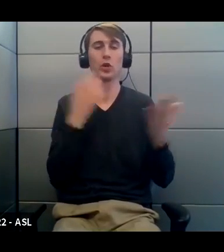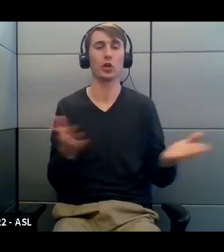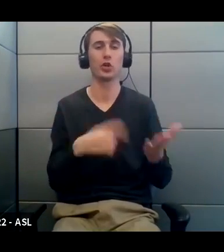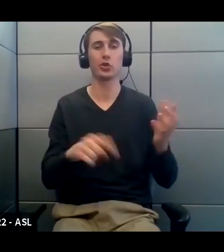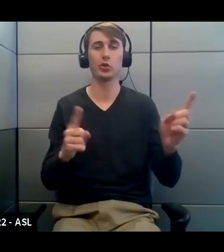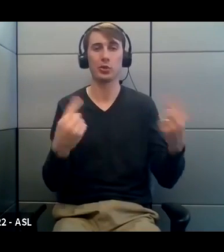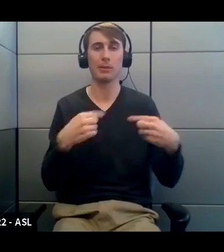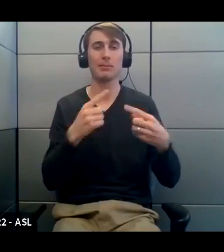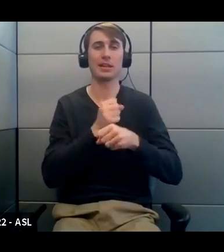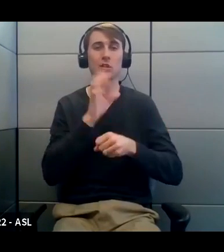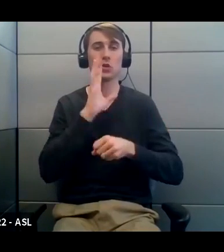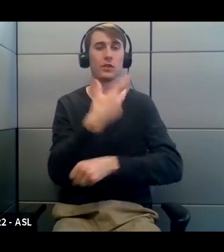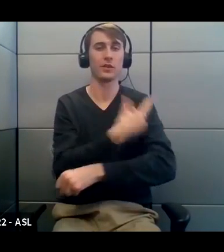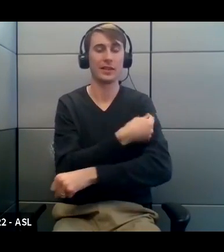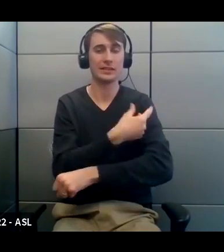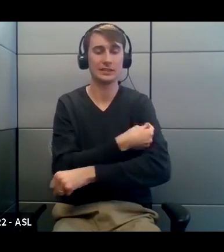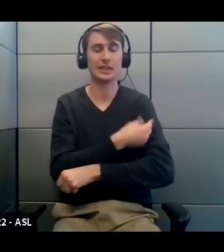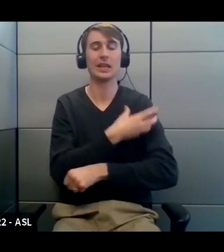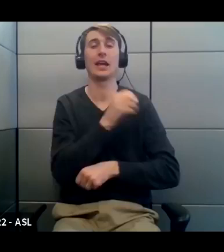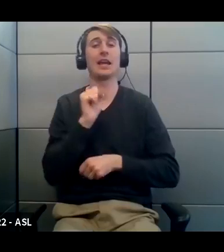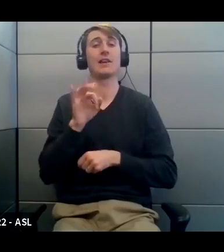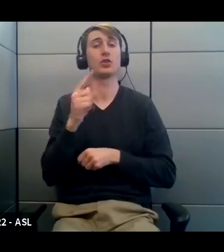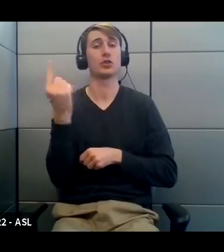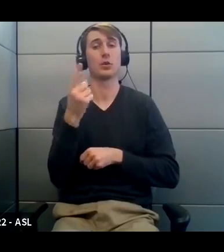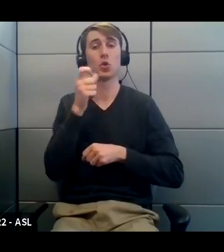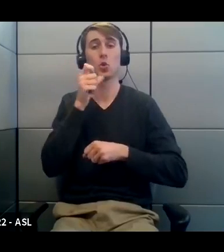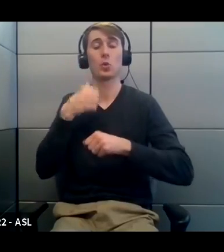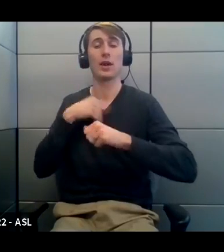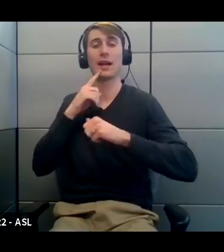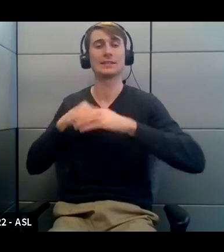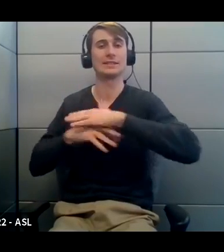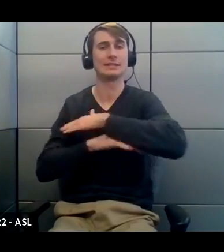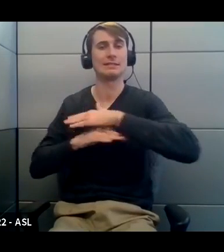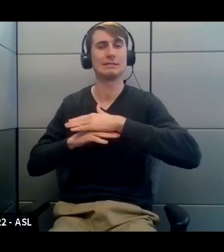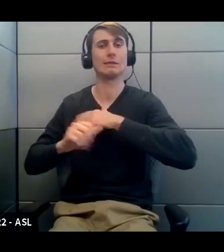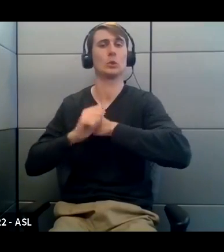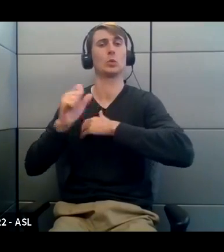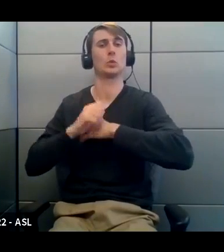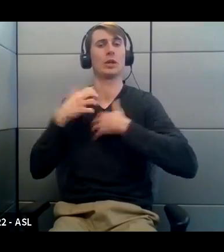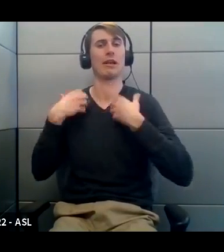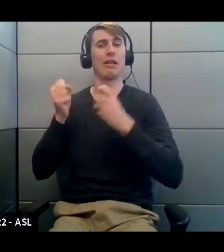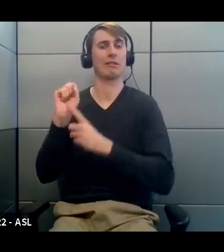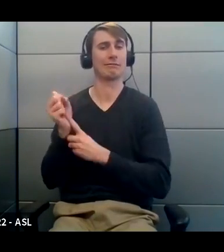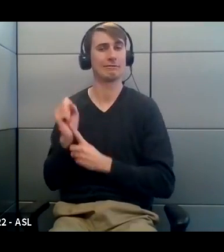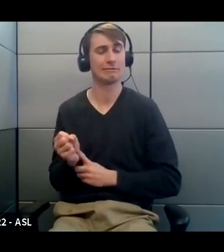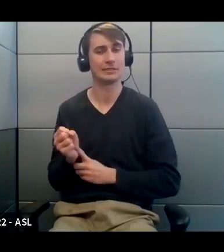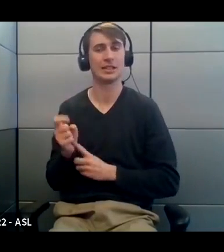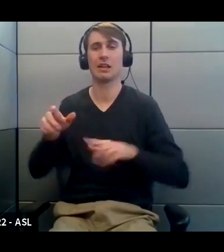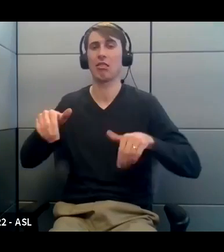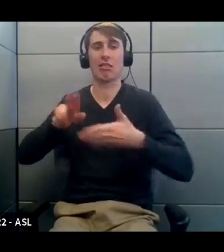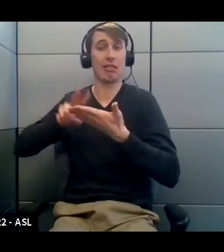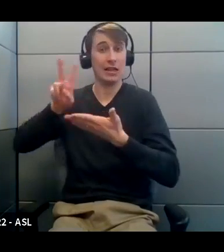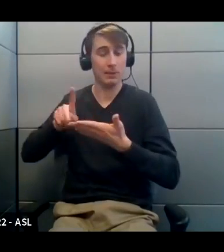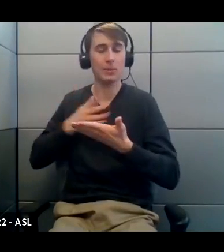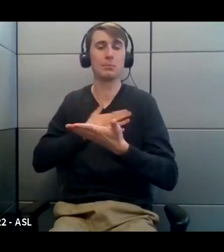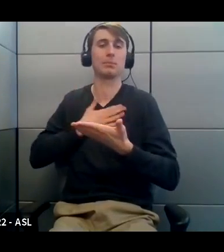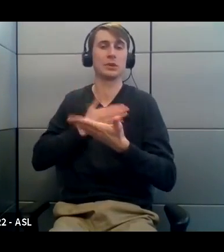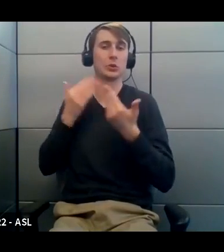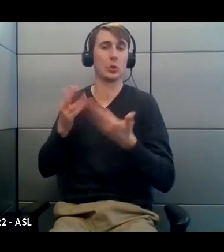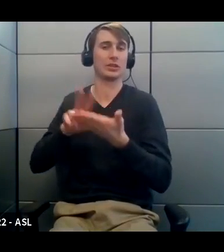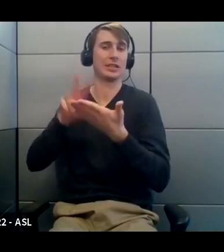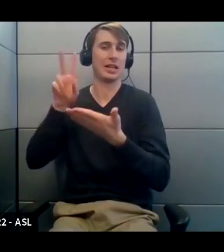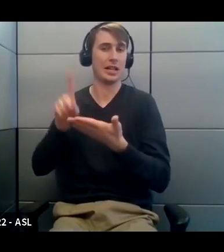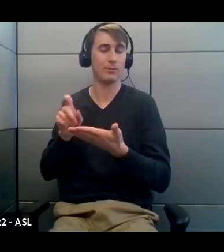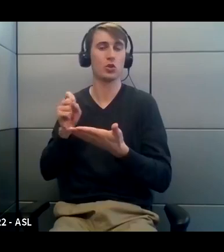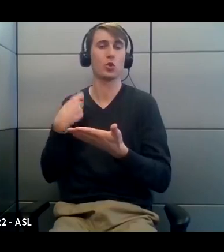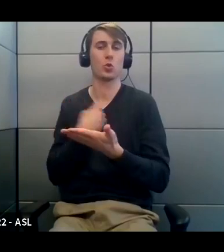someone with the underlying health condition and you haven't signed up yet, we encourage you to go ahead and do that. And we're going to be